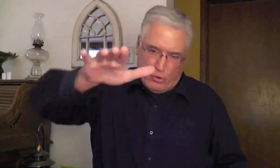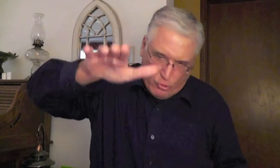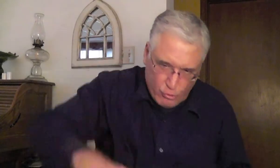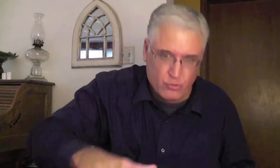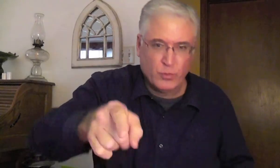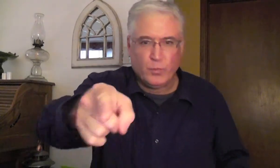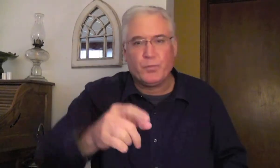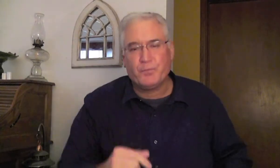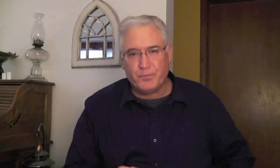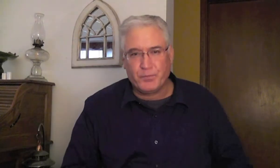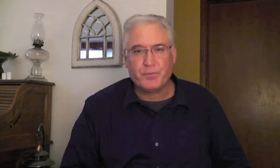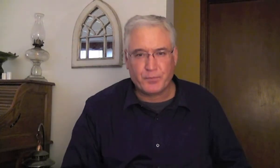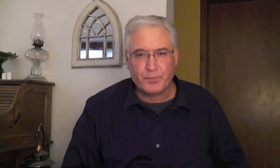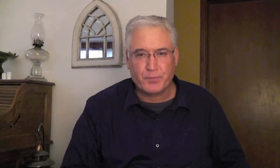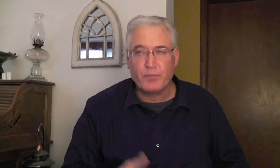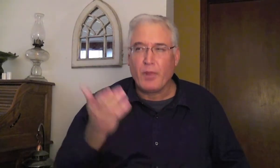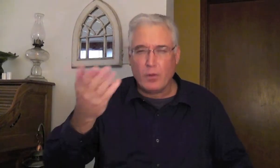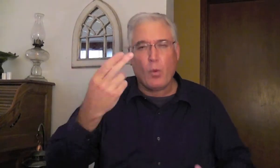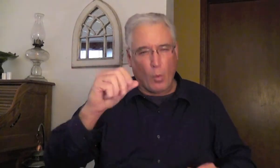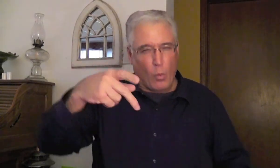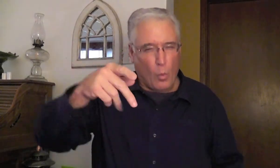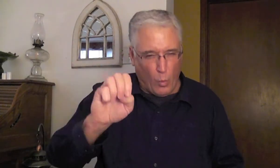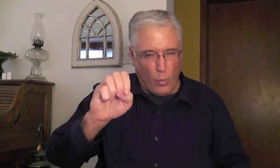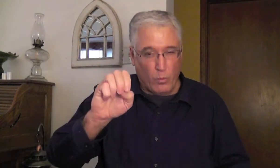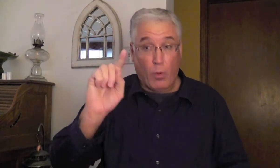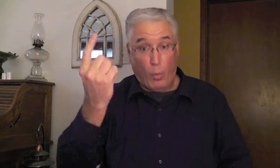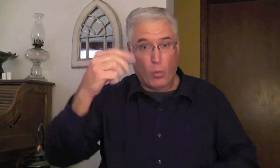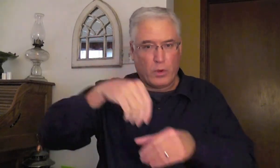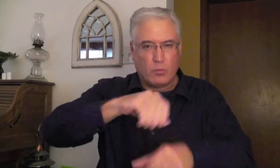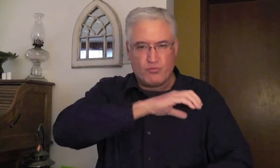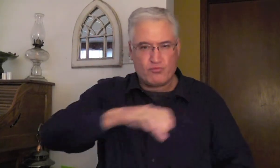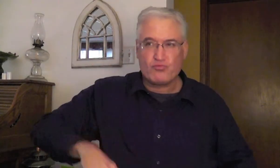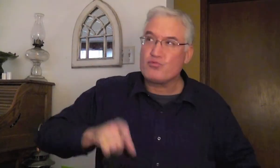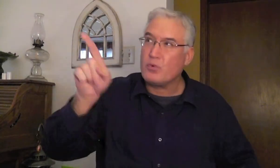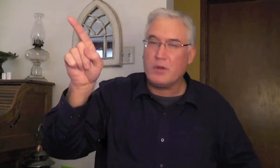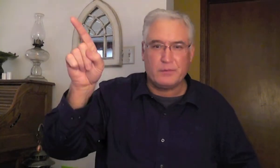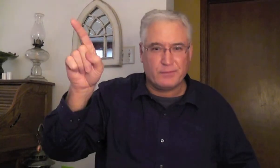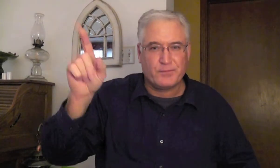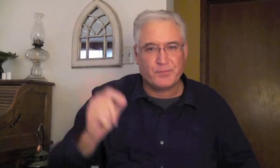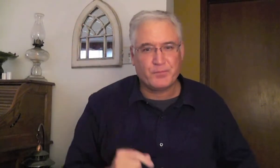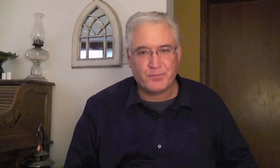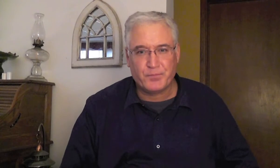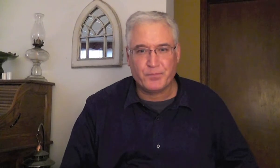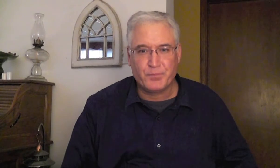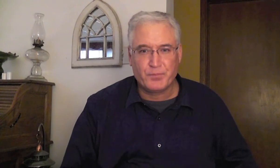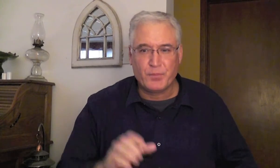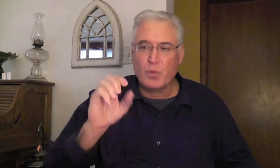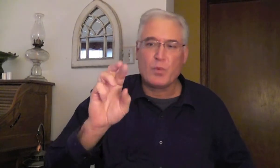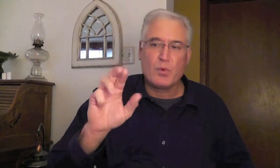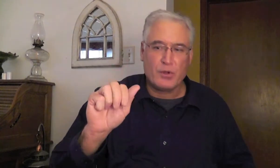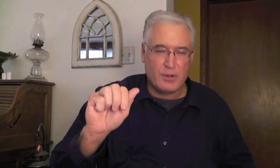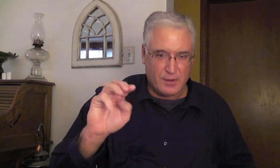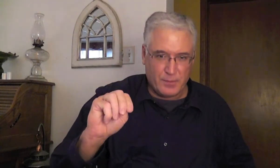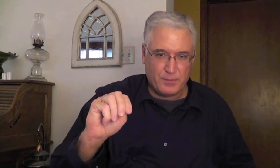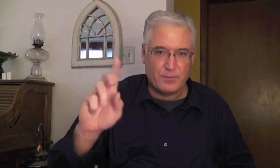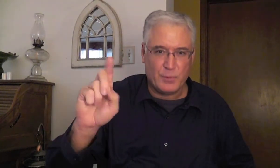Against you. And he will oppress you. Or he will save you. The only hope is in Jesus Christ. Trust in him today.